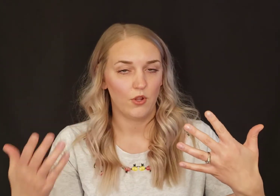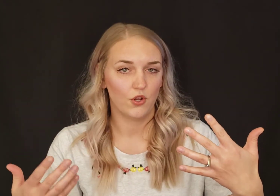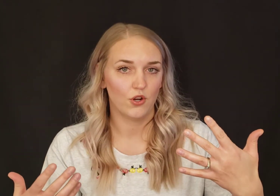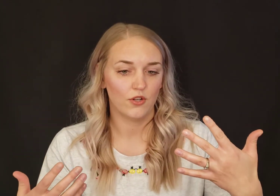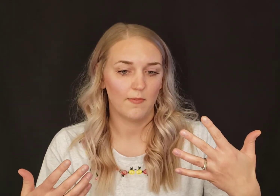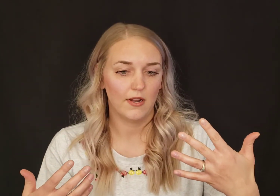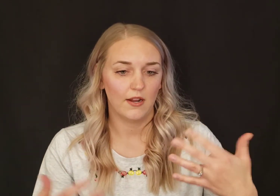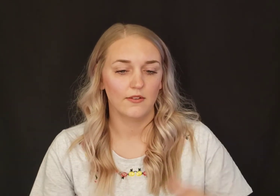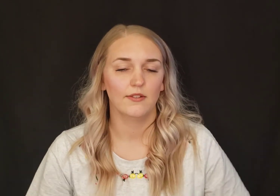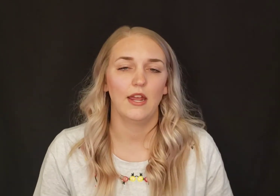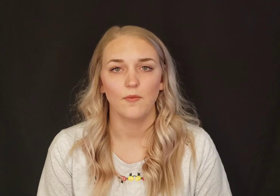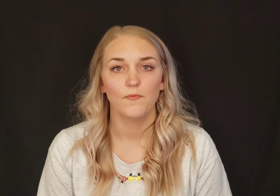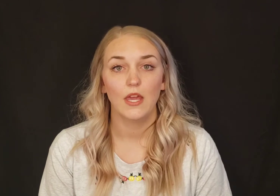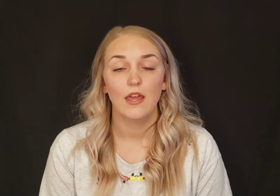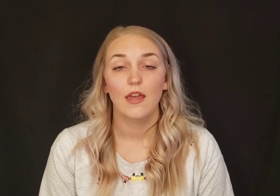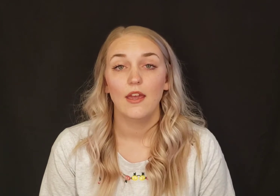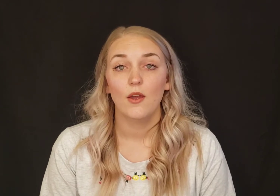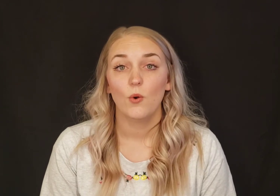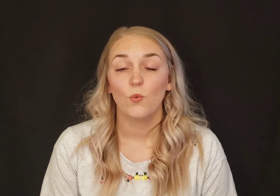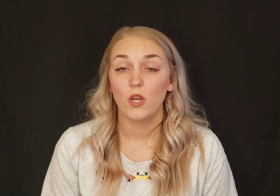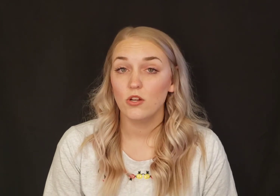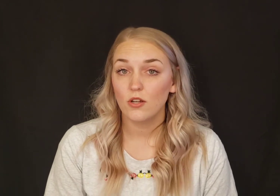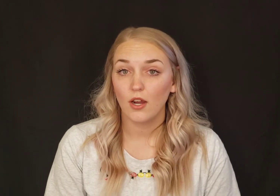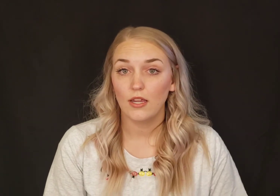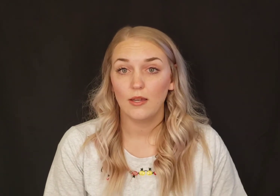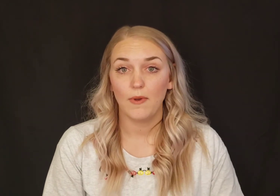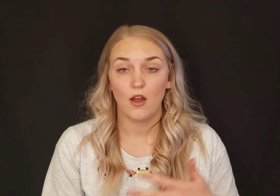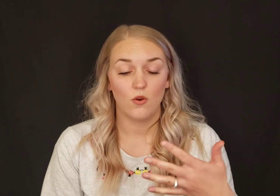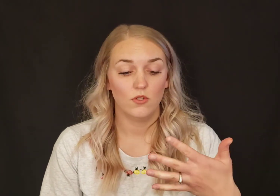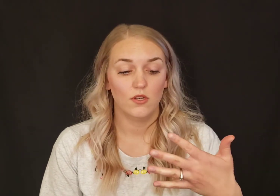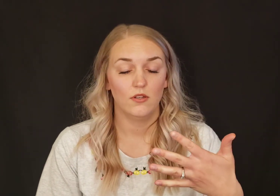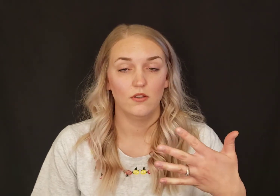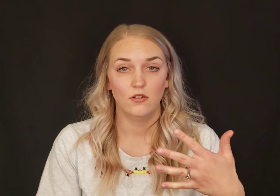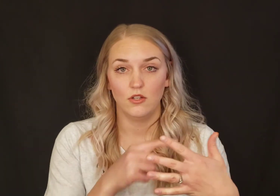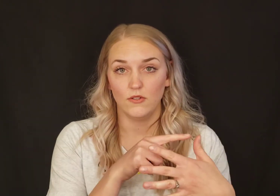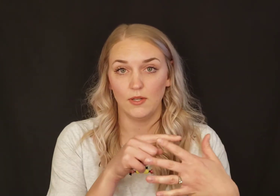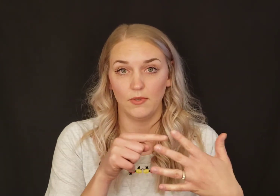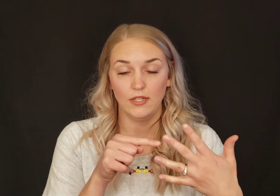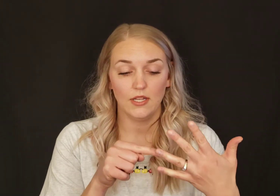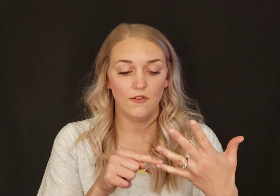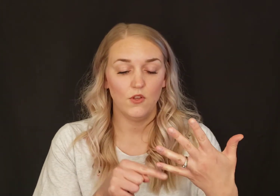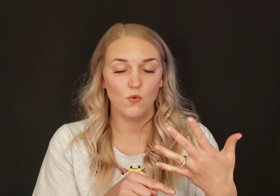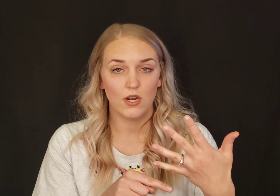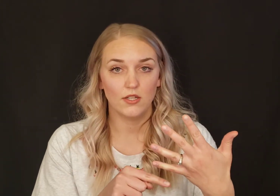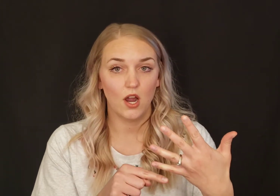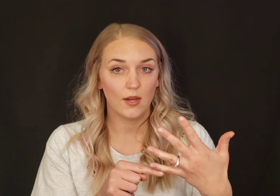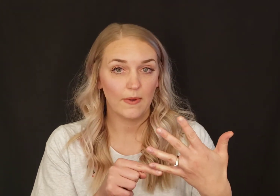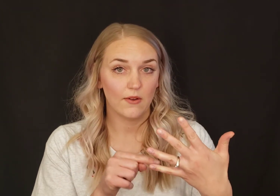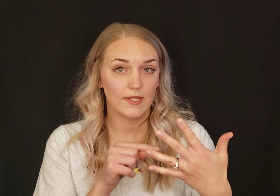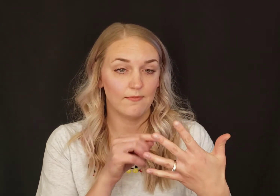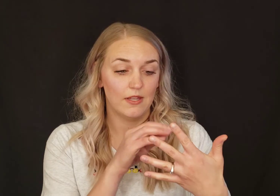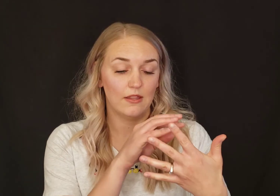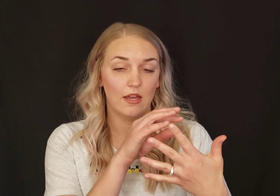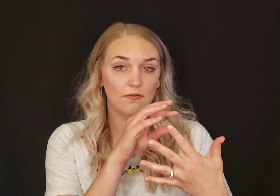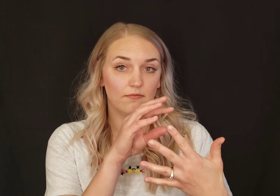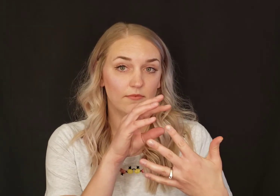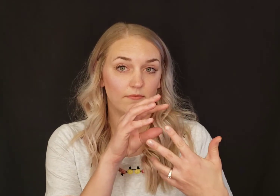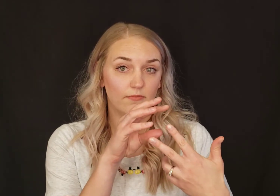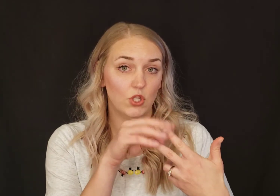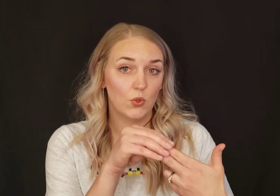with your dominant hand. Okay. When you're talking about your siblings, if you want to talk about something that two